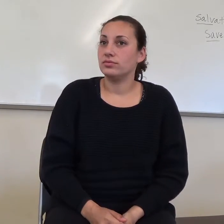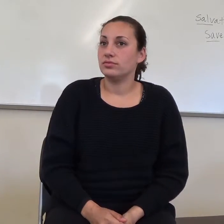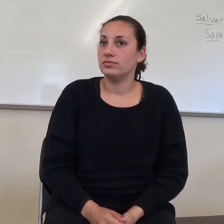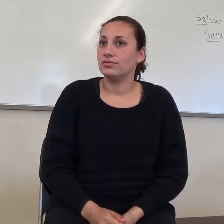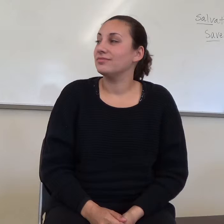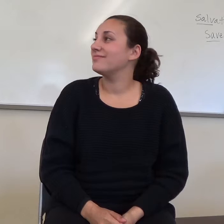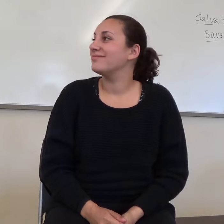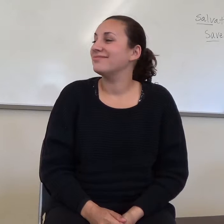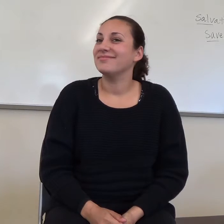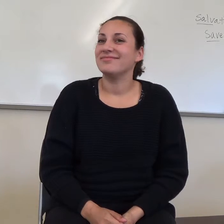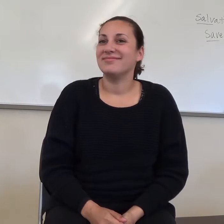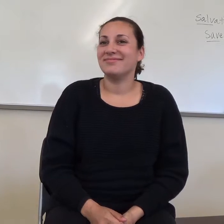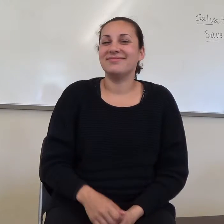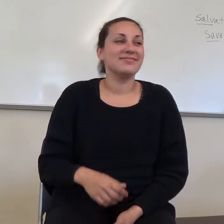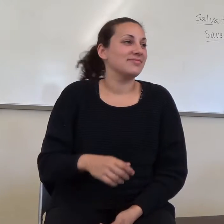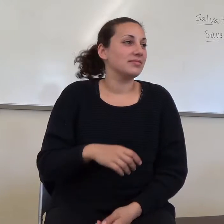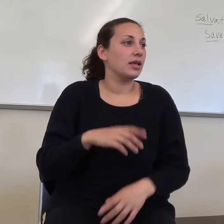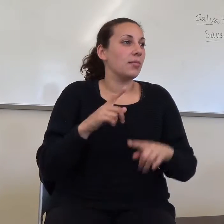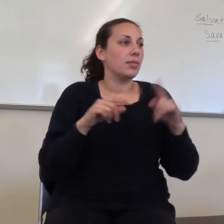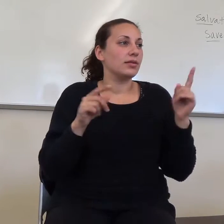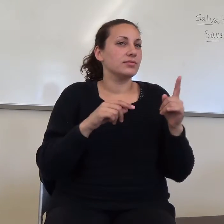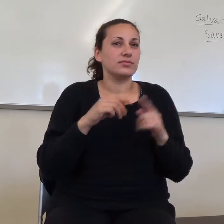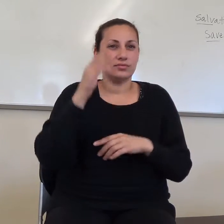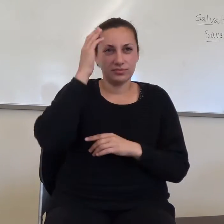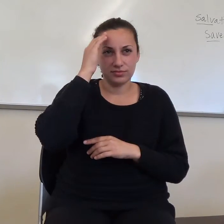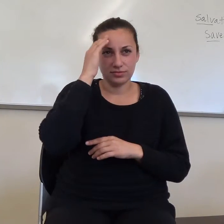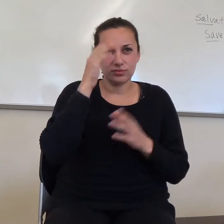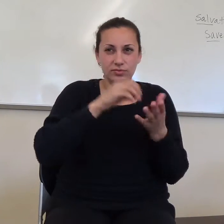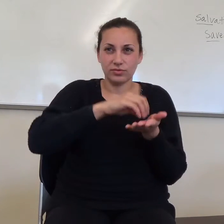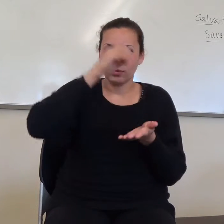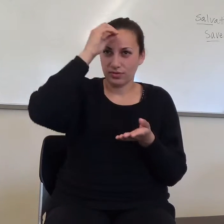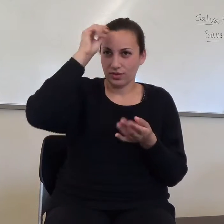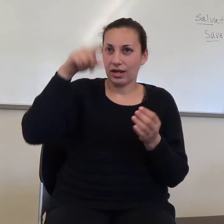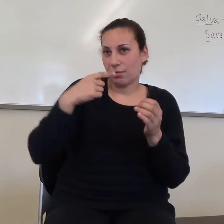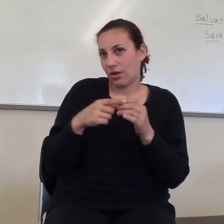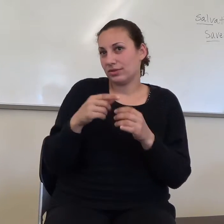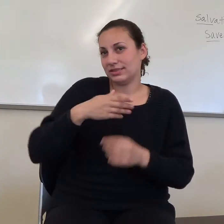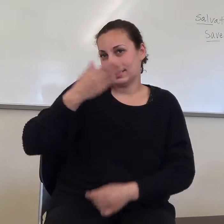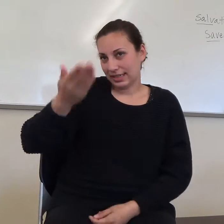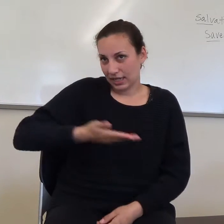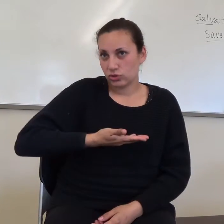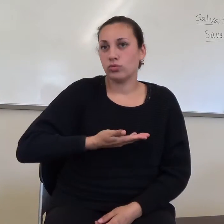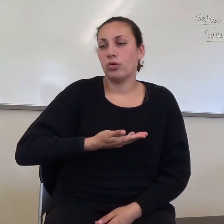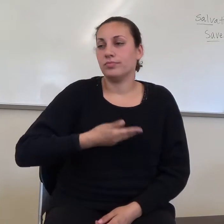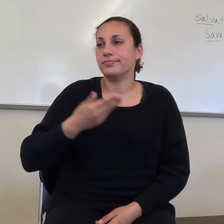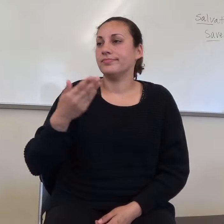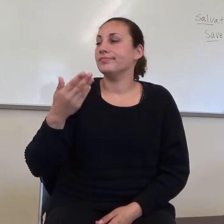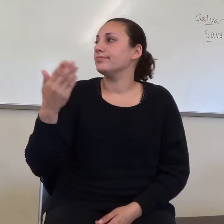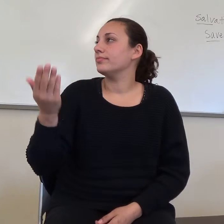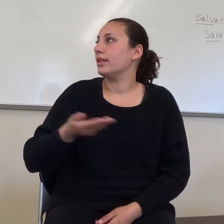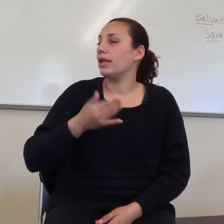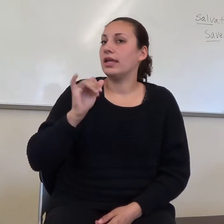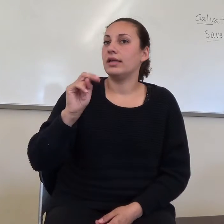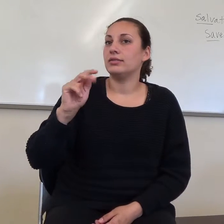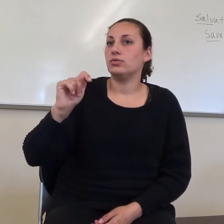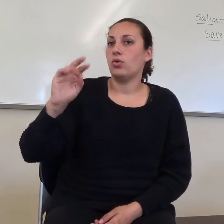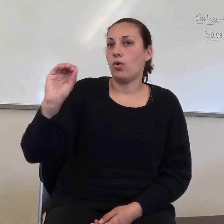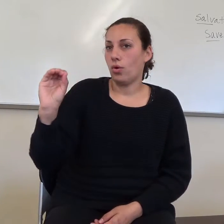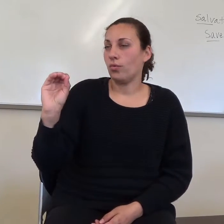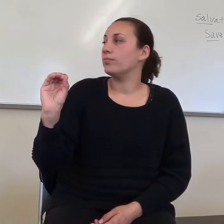of going back to the idea of, okay, here's the introduction, here's, and if you look